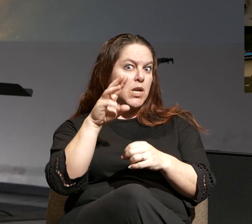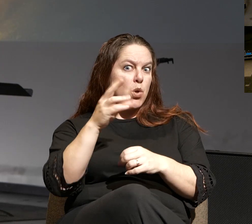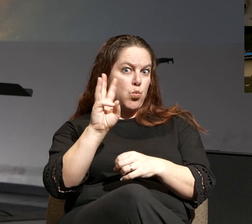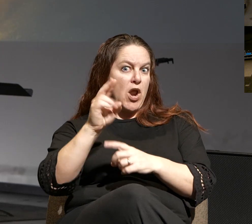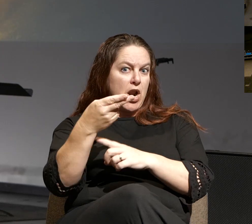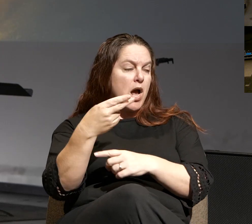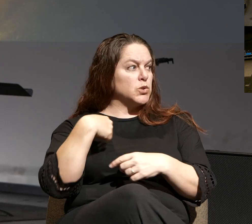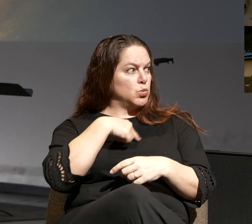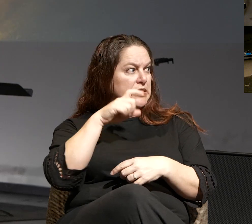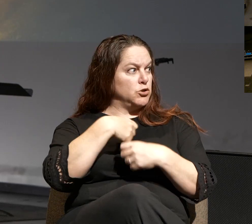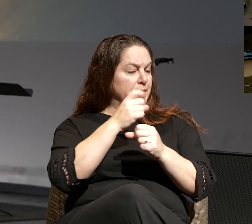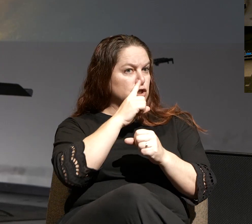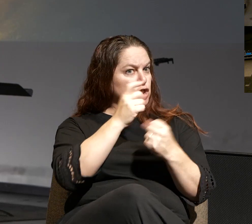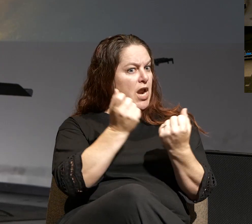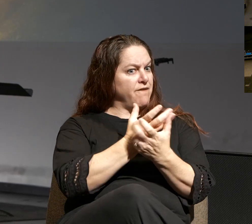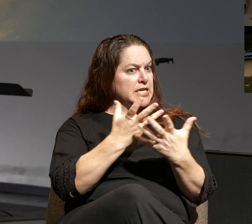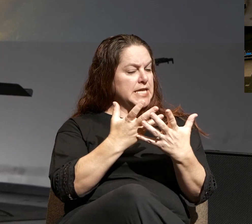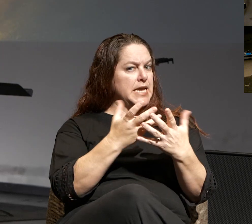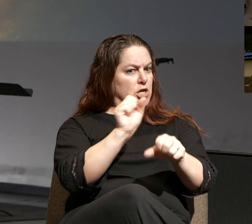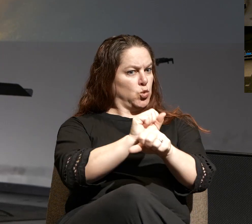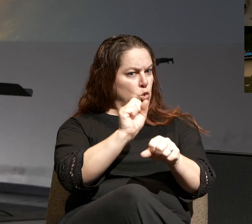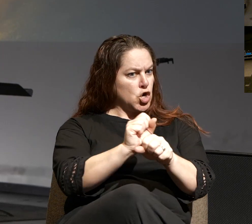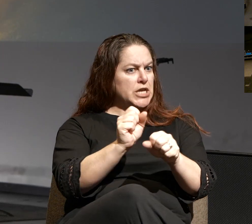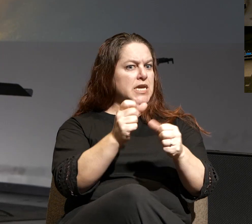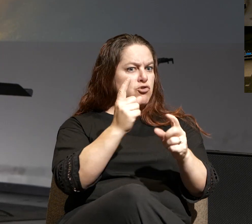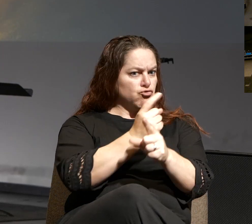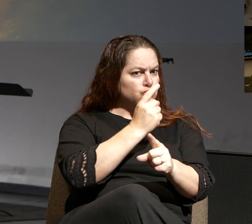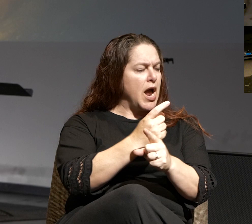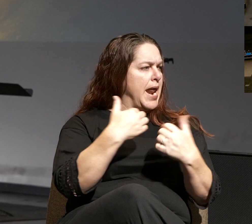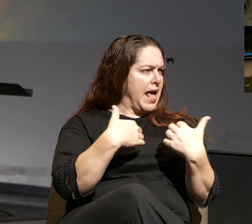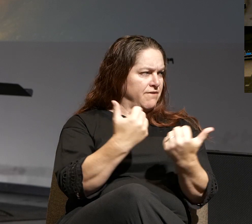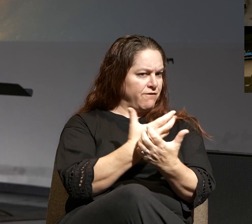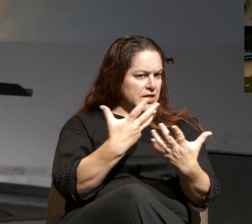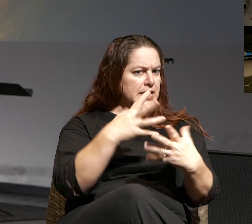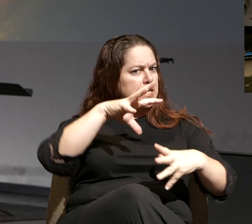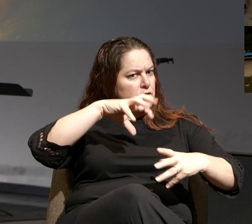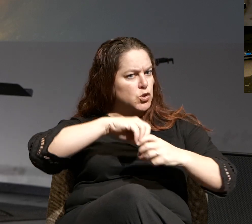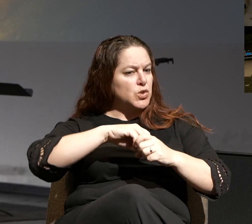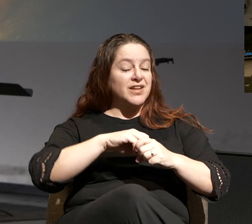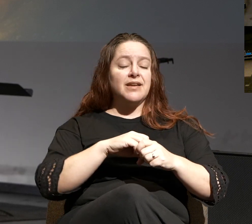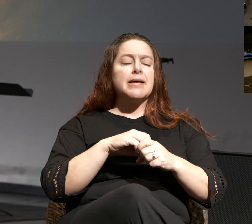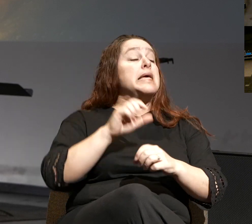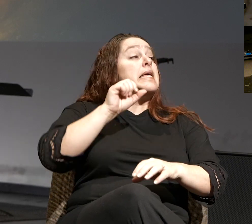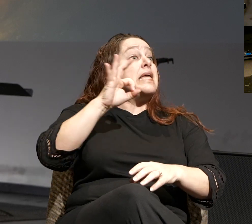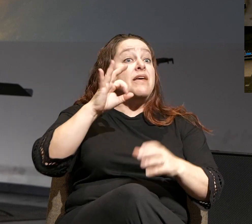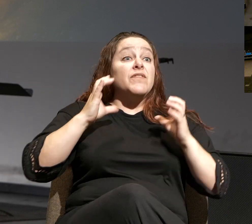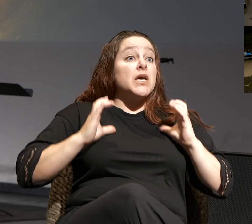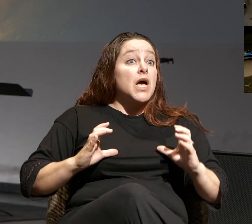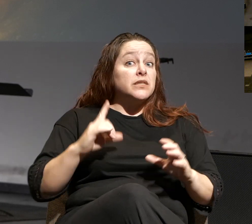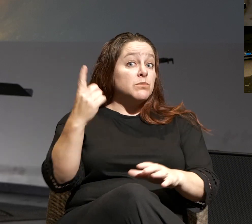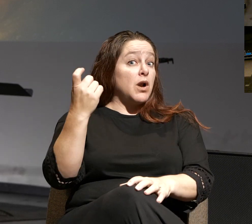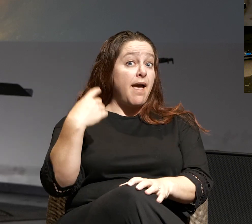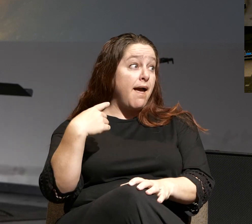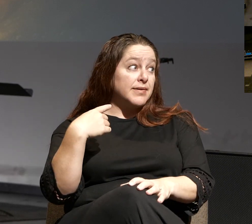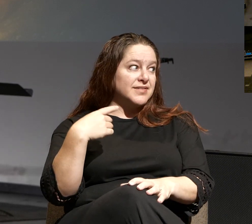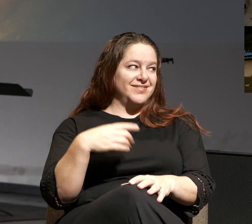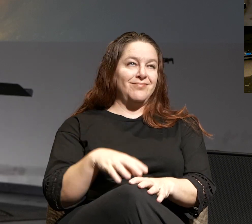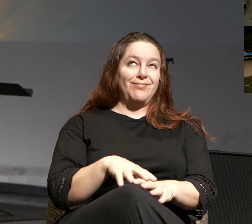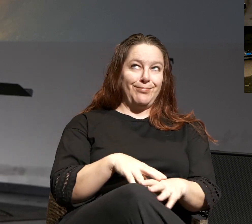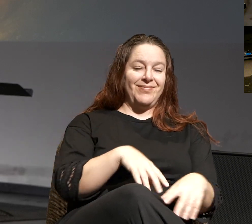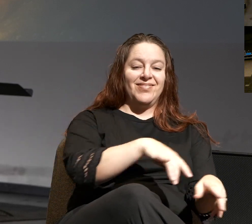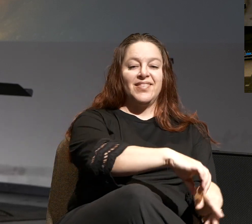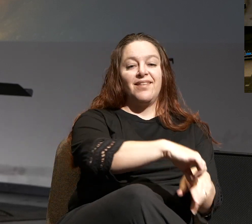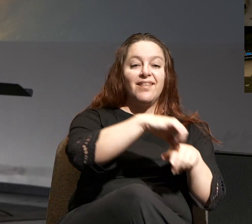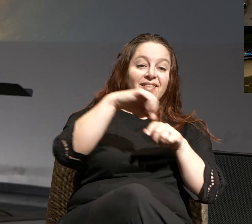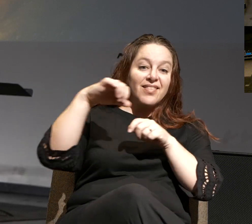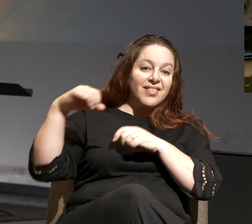need to make sure that everything's in good working order here. We have all the pieces necessary just in case a customer ever asks. So, we pull the ping